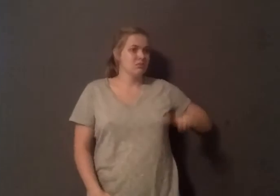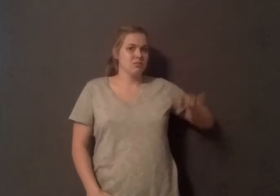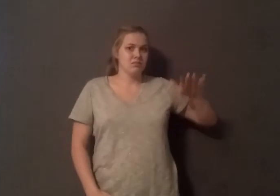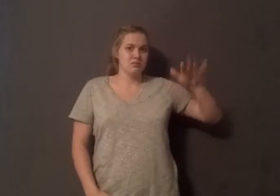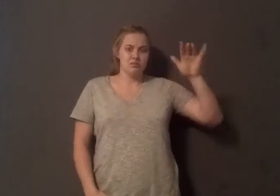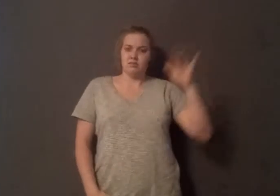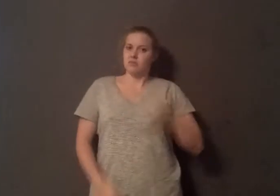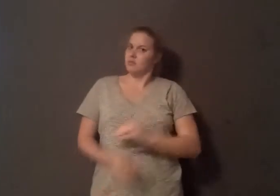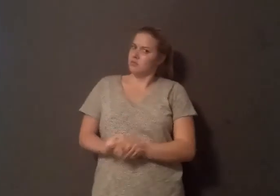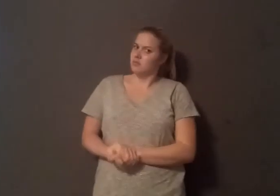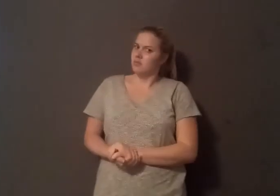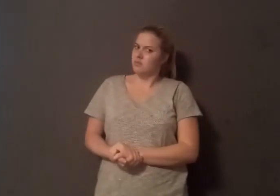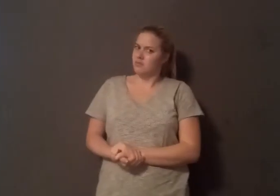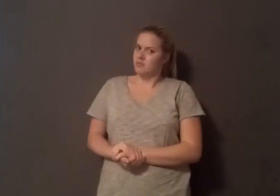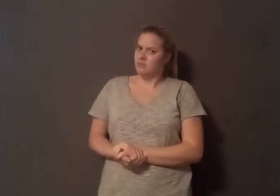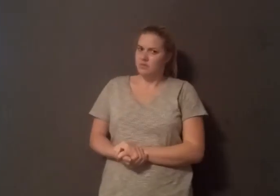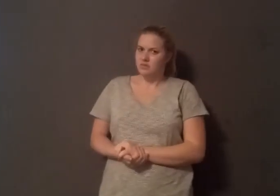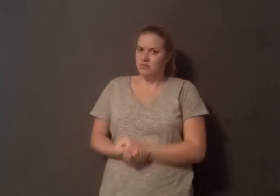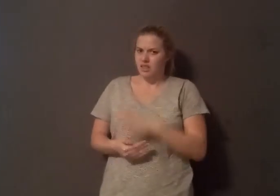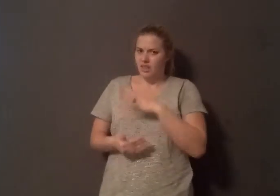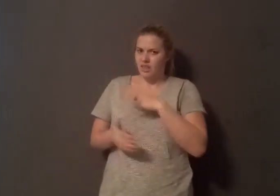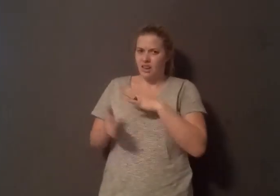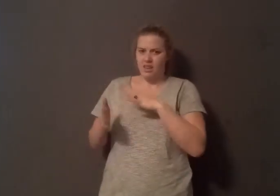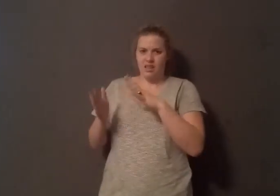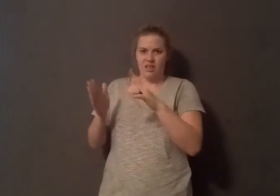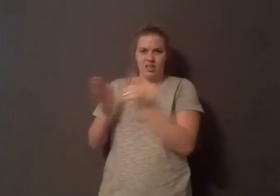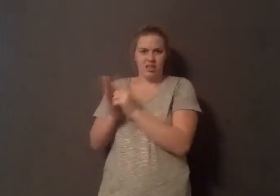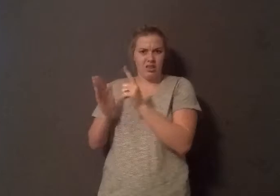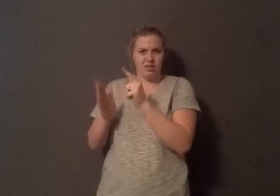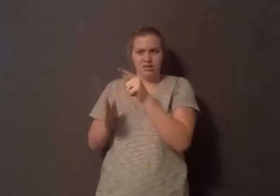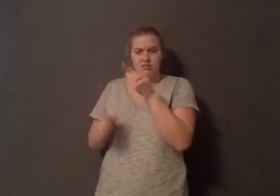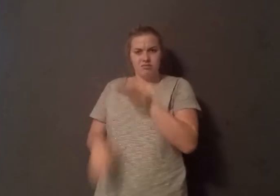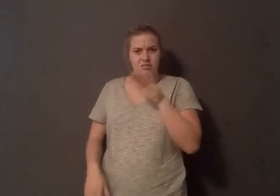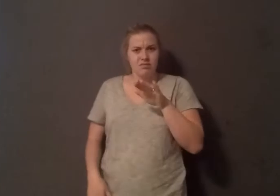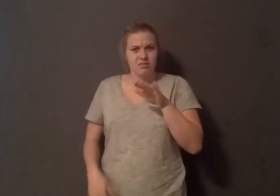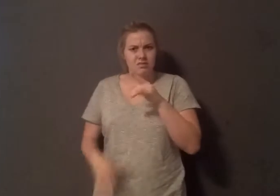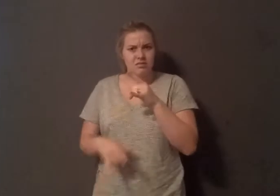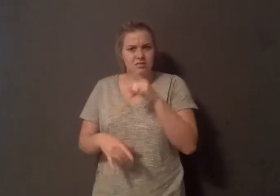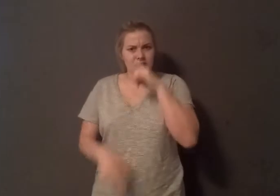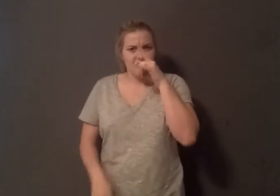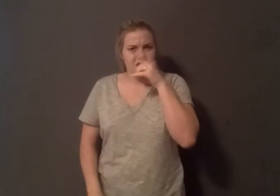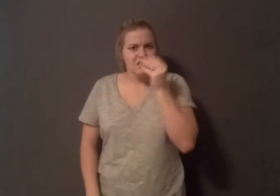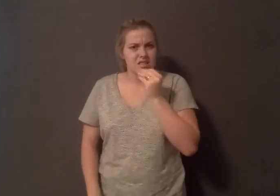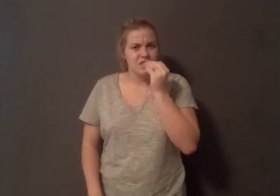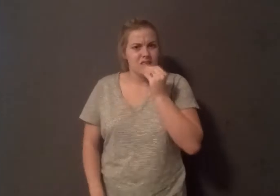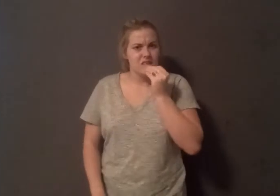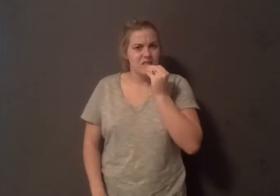cigarettes, how is it even legal for kids to be eating this way? I thought this was new information, but many of these studies have been